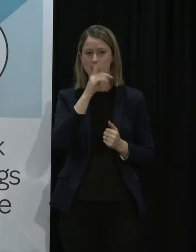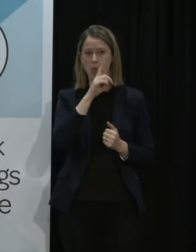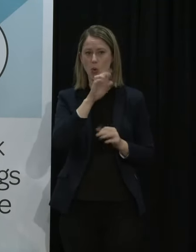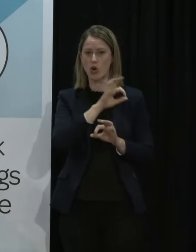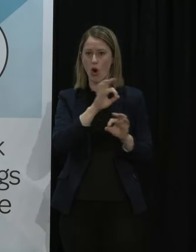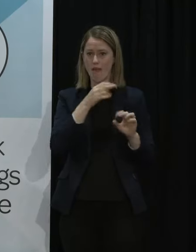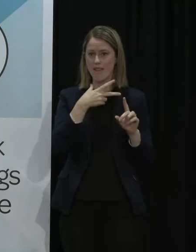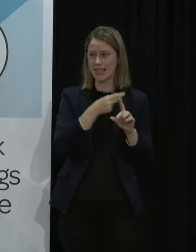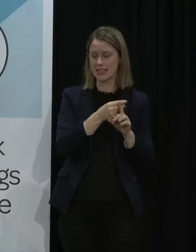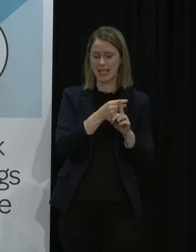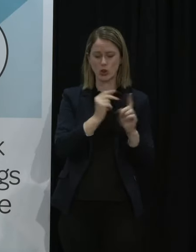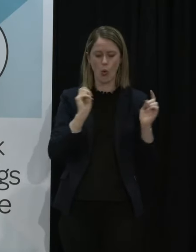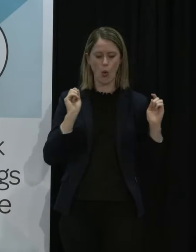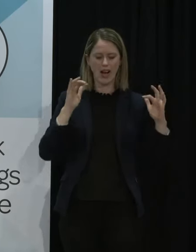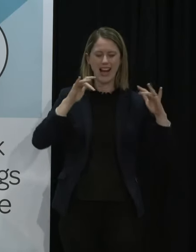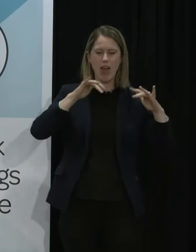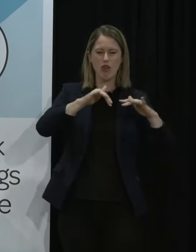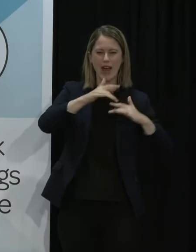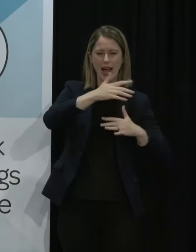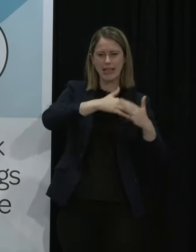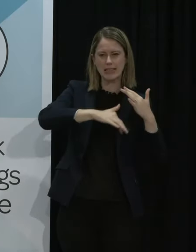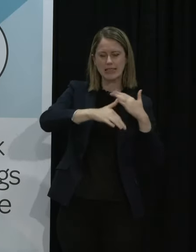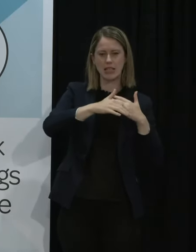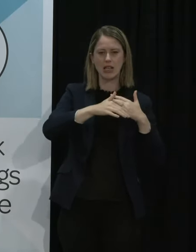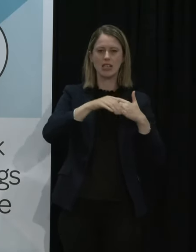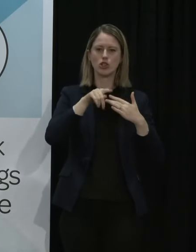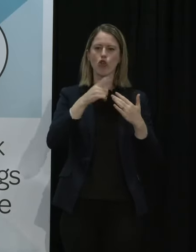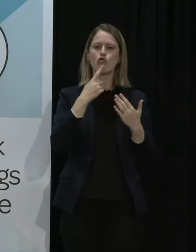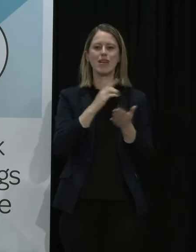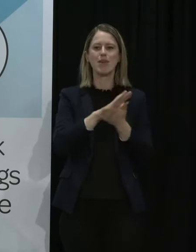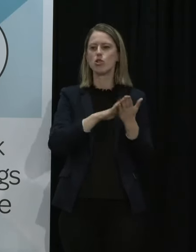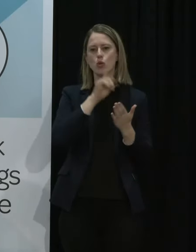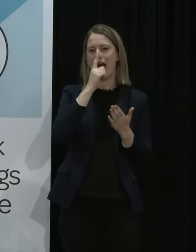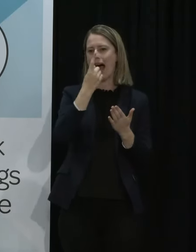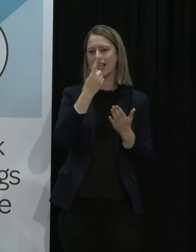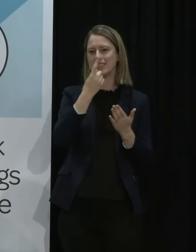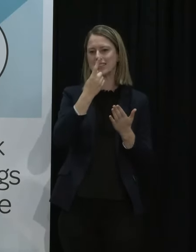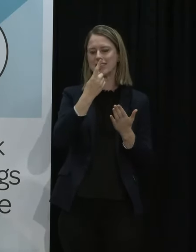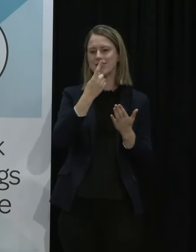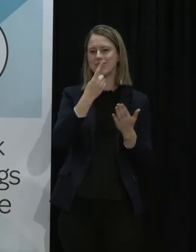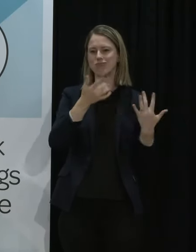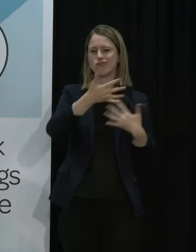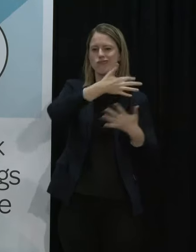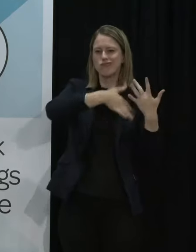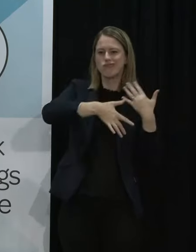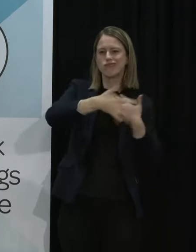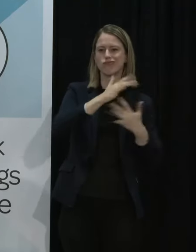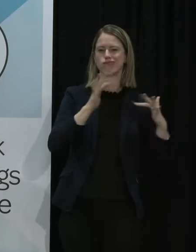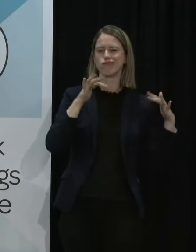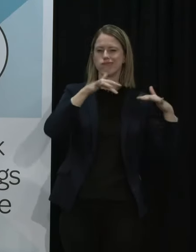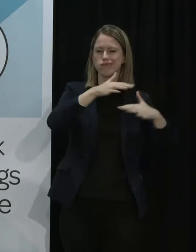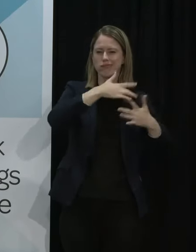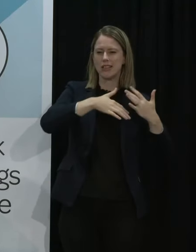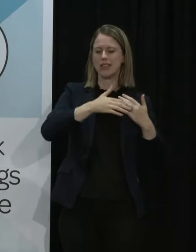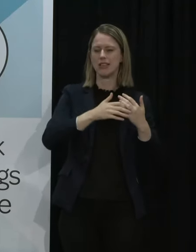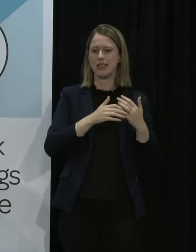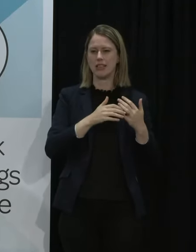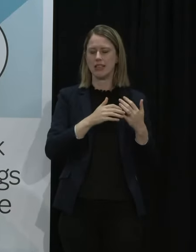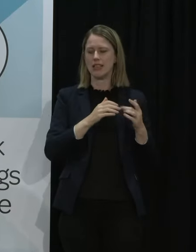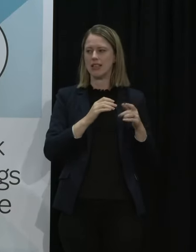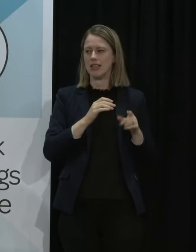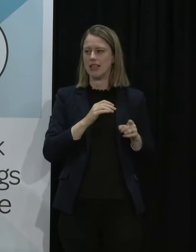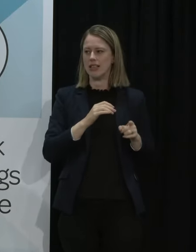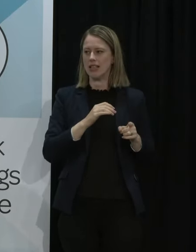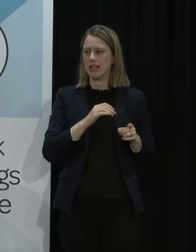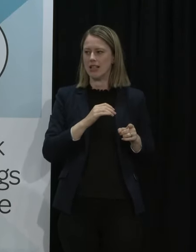inated people large gatherings and so on and that prevents that kind of activity which of course we would all be concerned about but